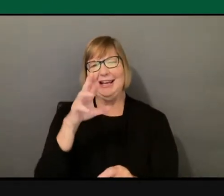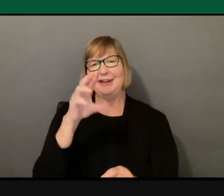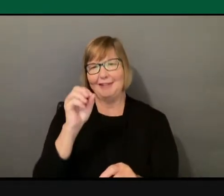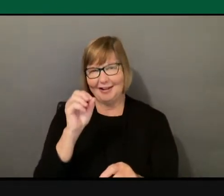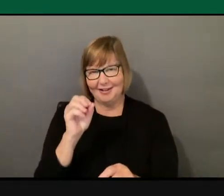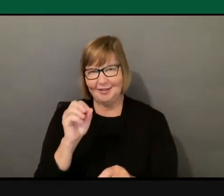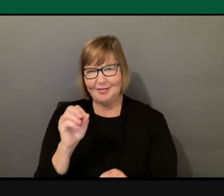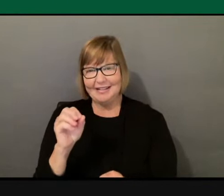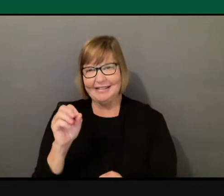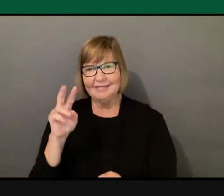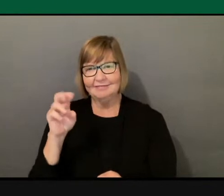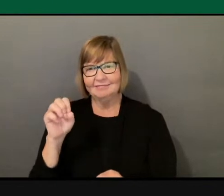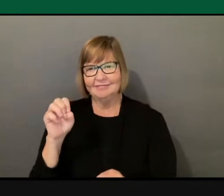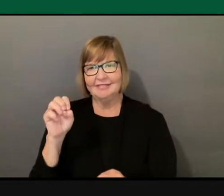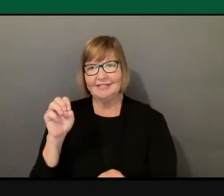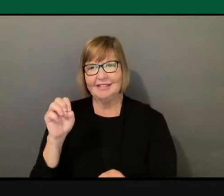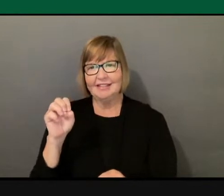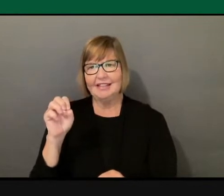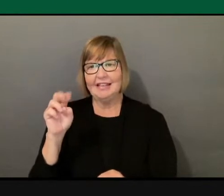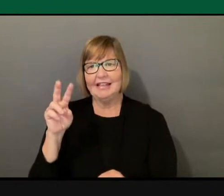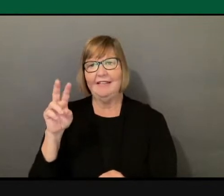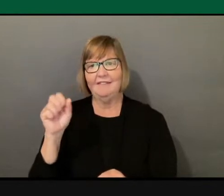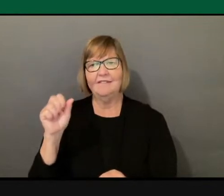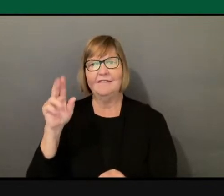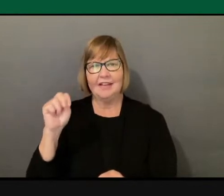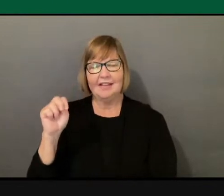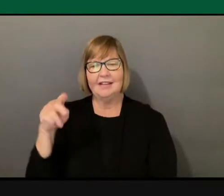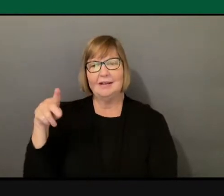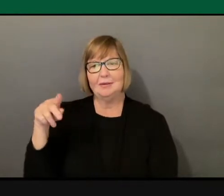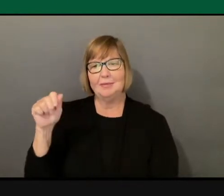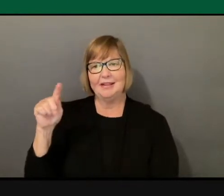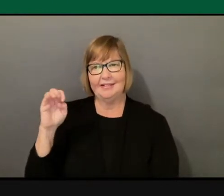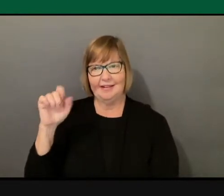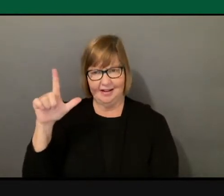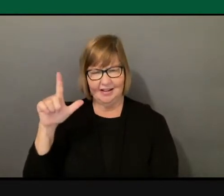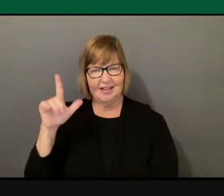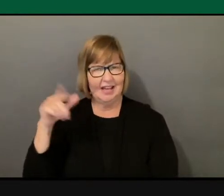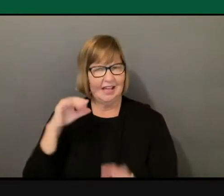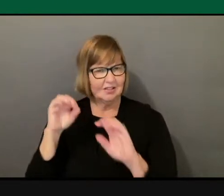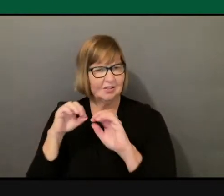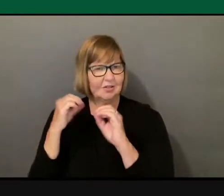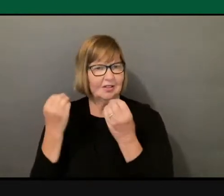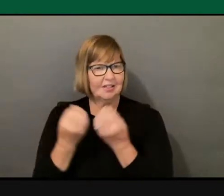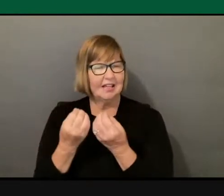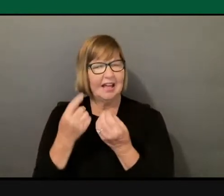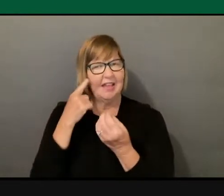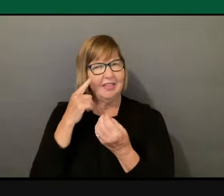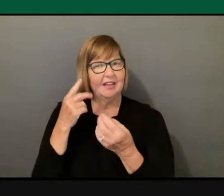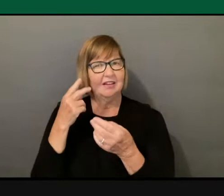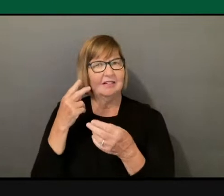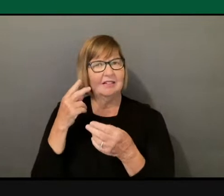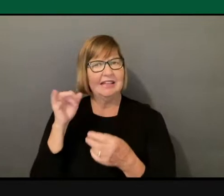And he does have an organization, I think it's called Interfaith America, and it's specifically for